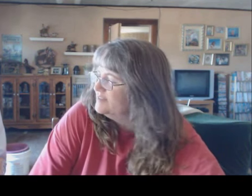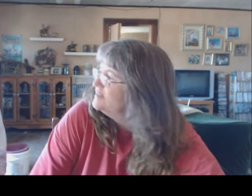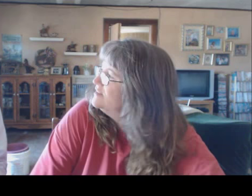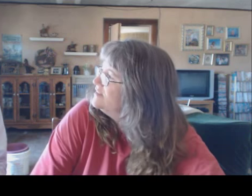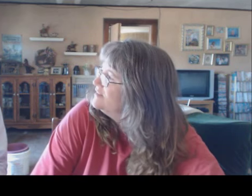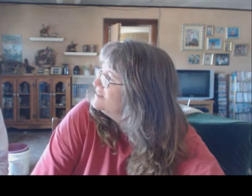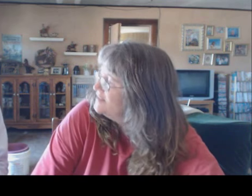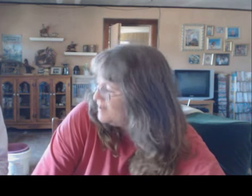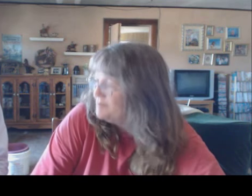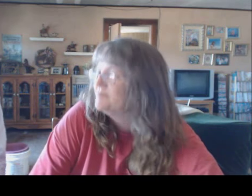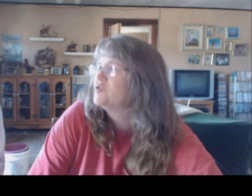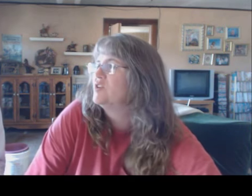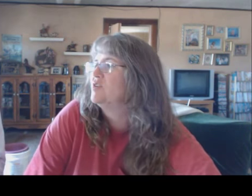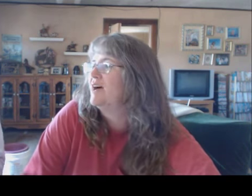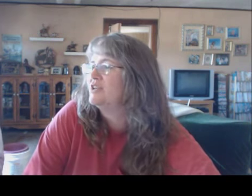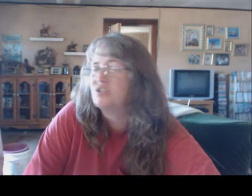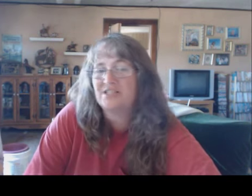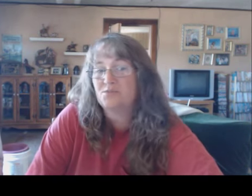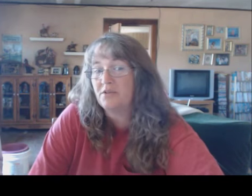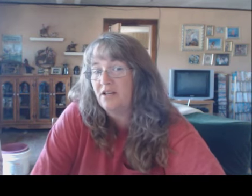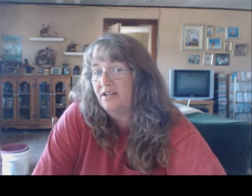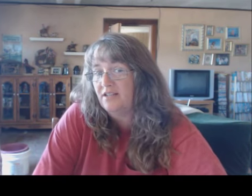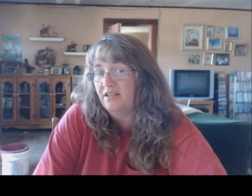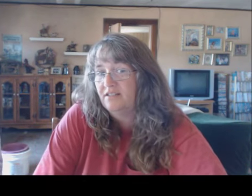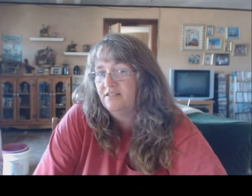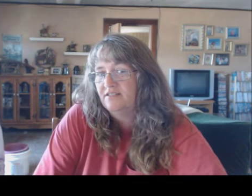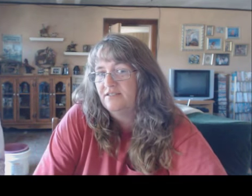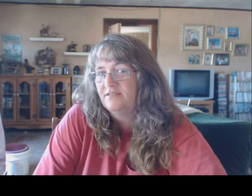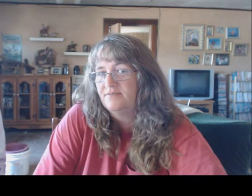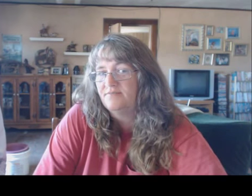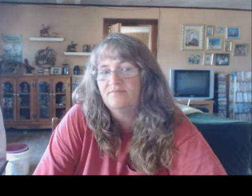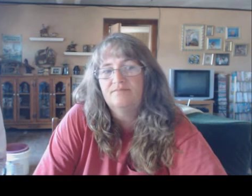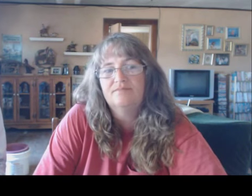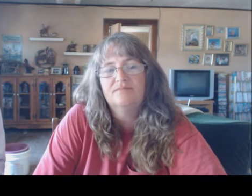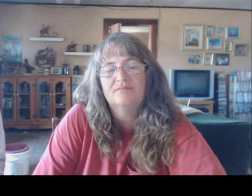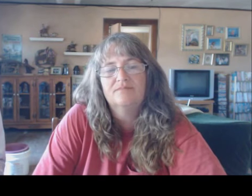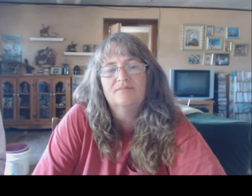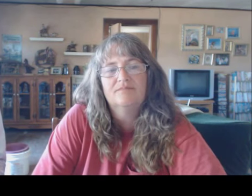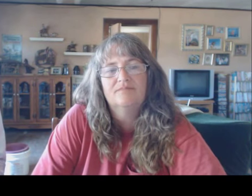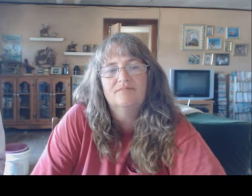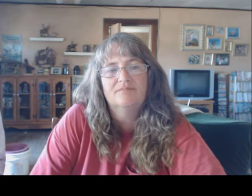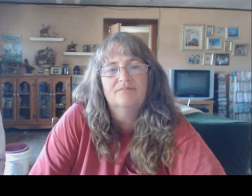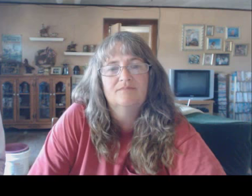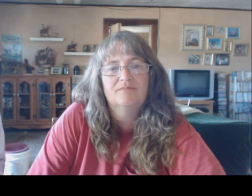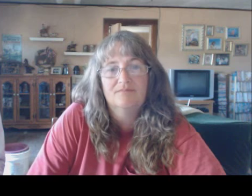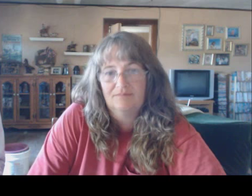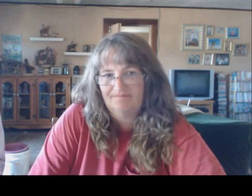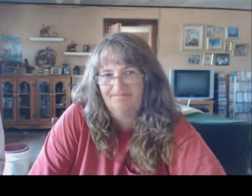Let's start. Yup. So, how did you get this brilliant idea? I was looking at all these sale ads for the 4th of July.